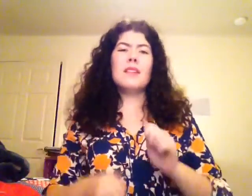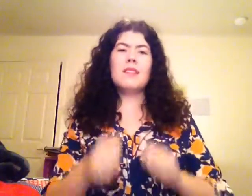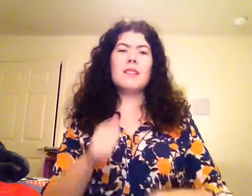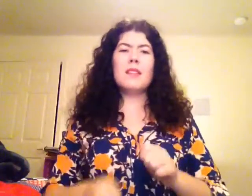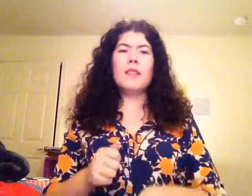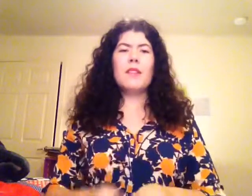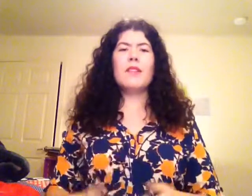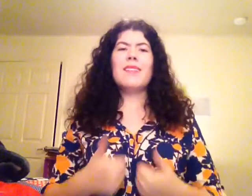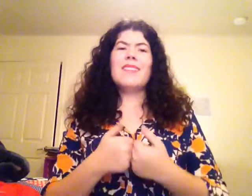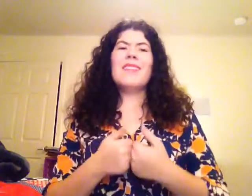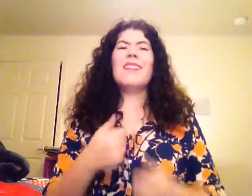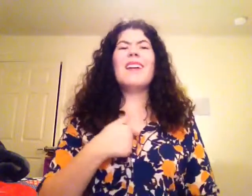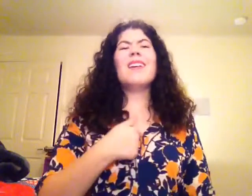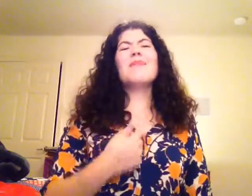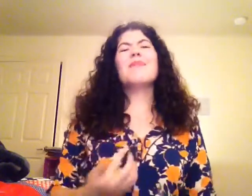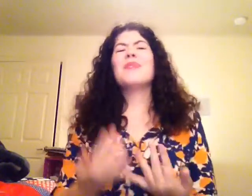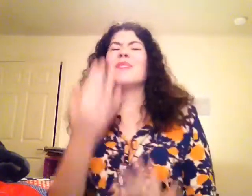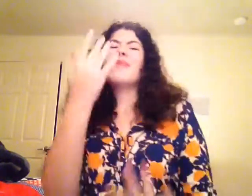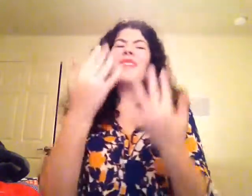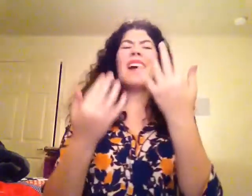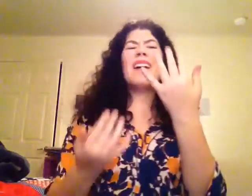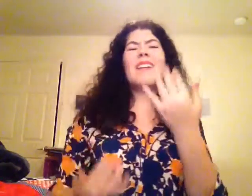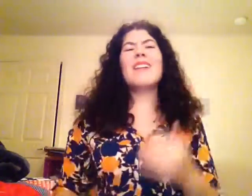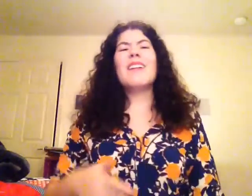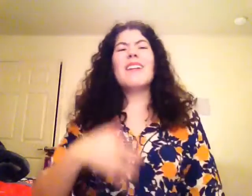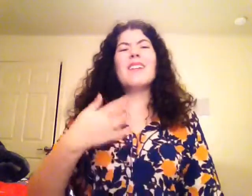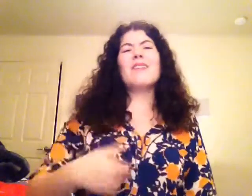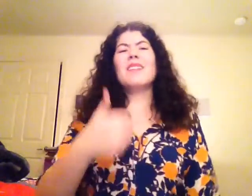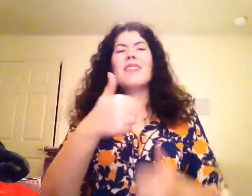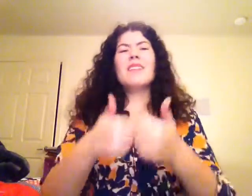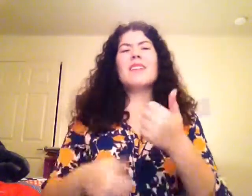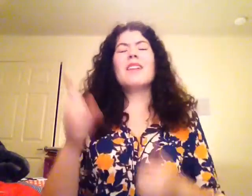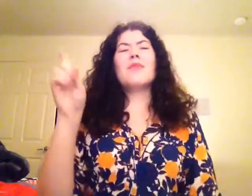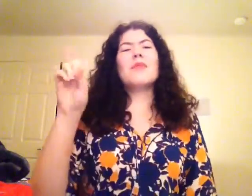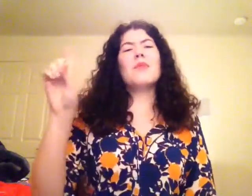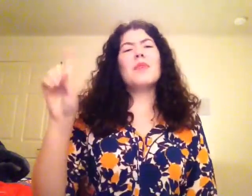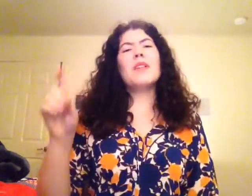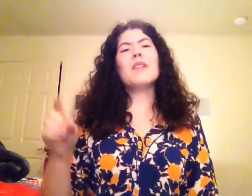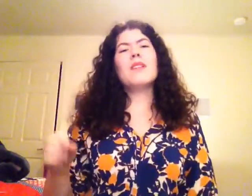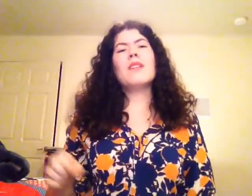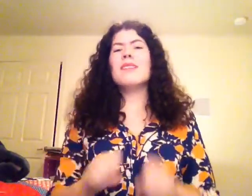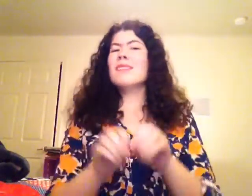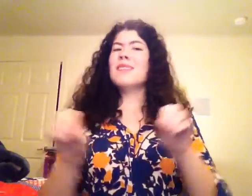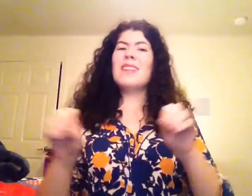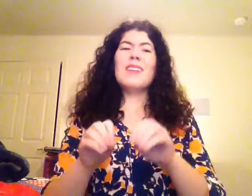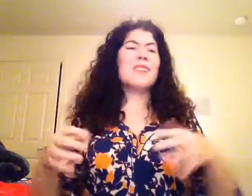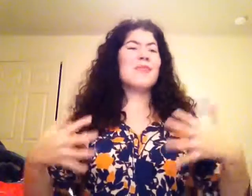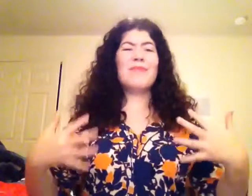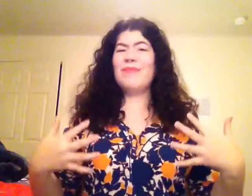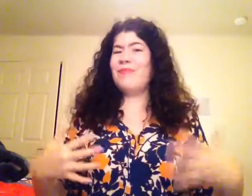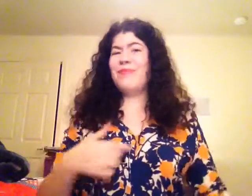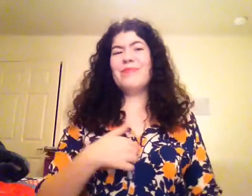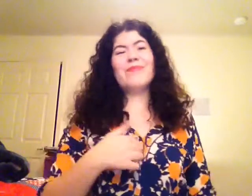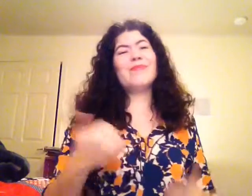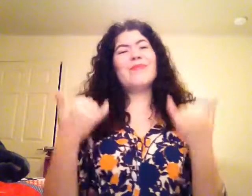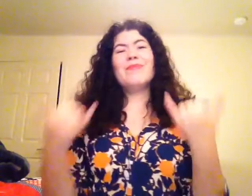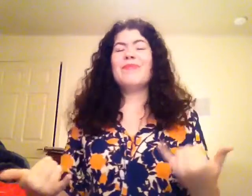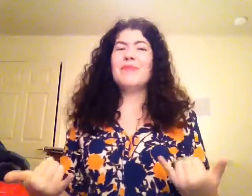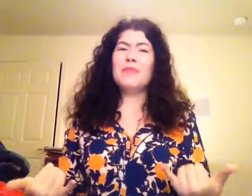a snare I hurt my arm, I'm fine I feel it everywhere Nothing fits me anymore